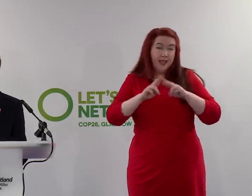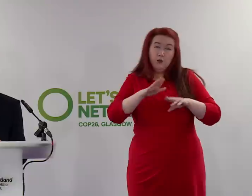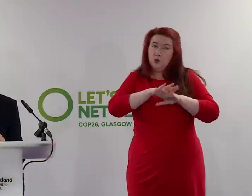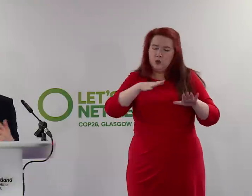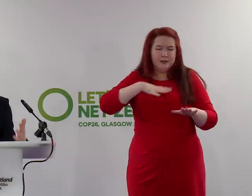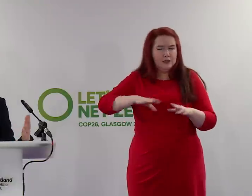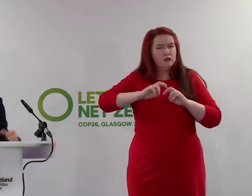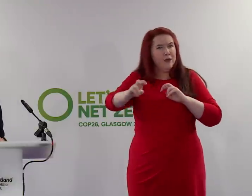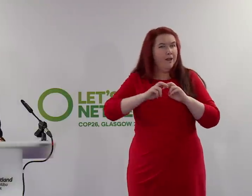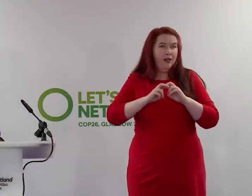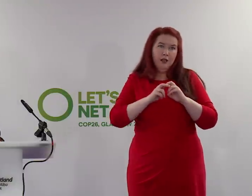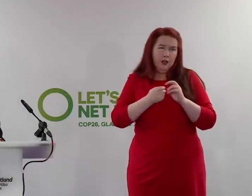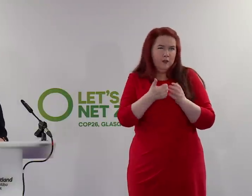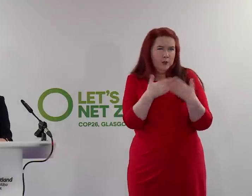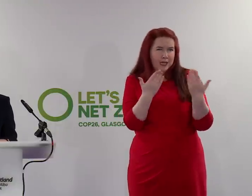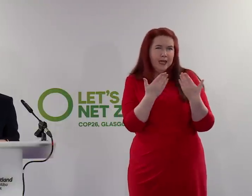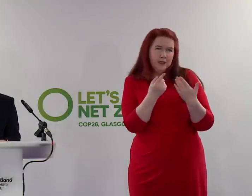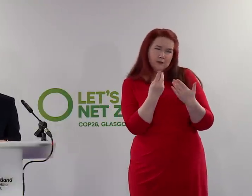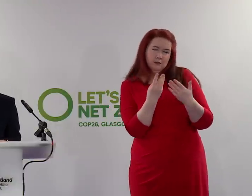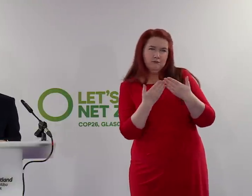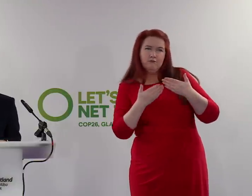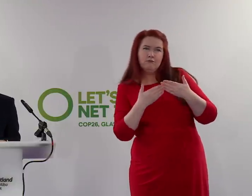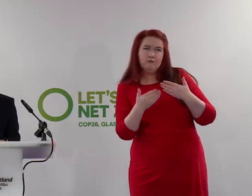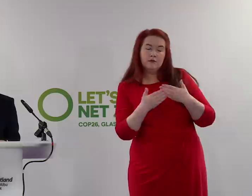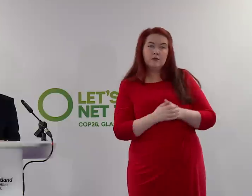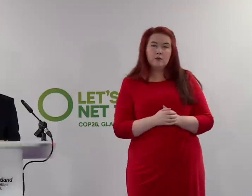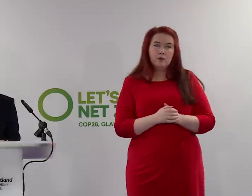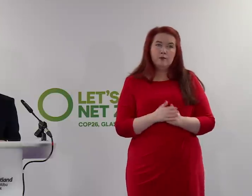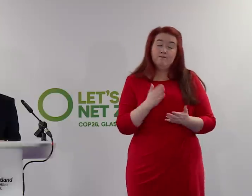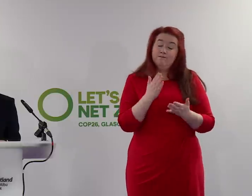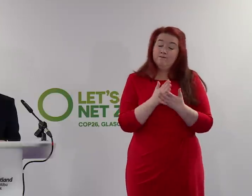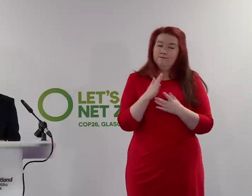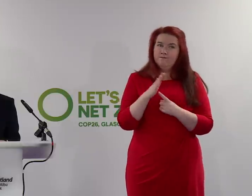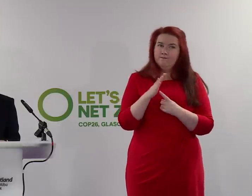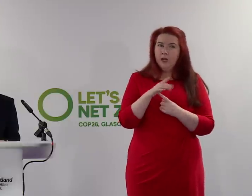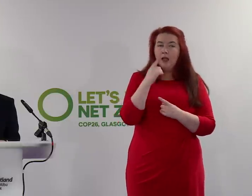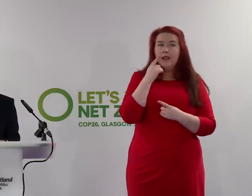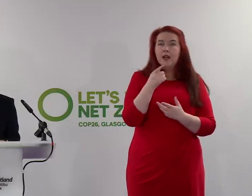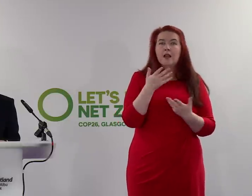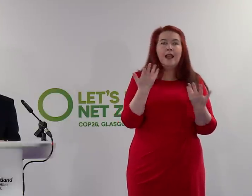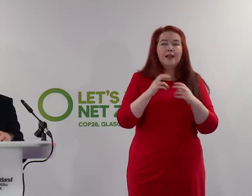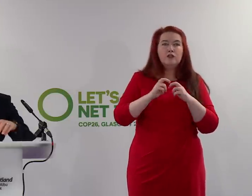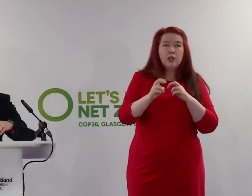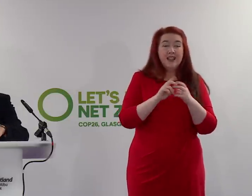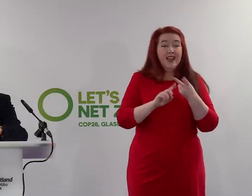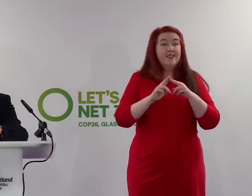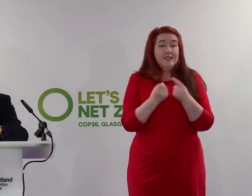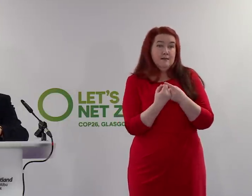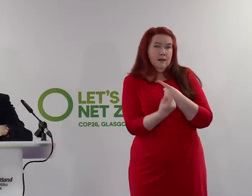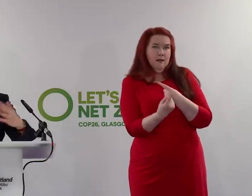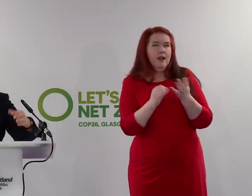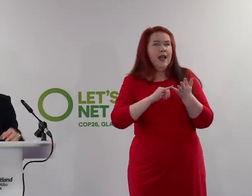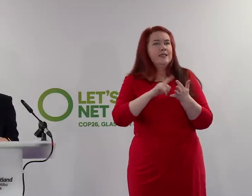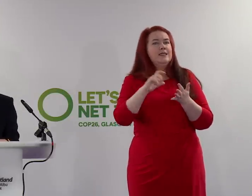during the first few days of COP. That's especially the case for journeys around or near the SEC,